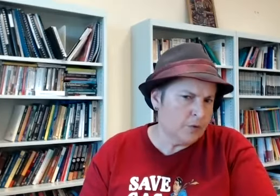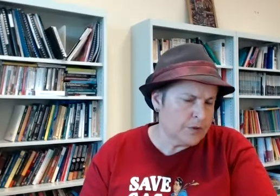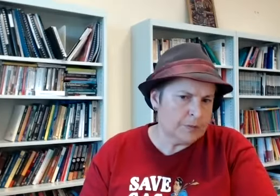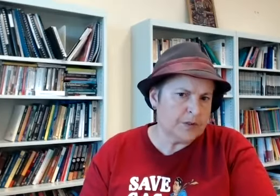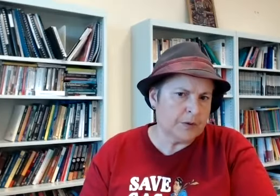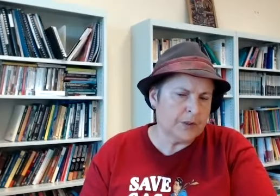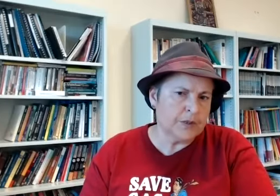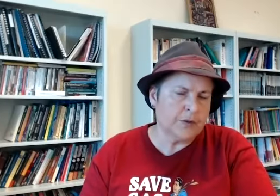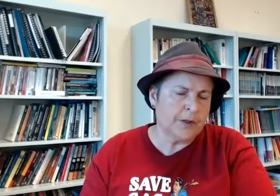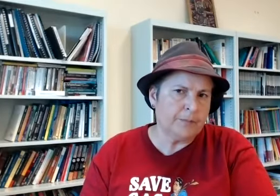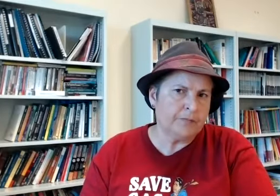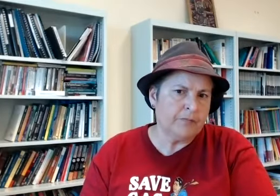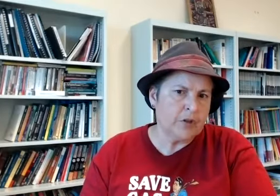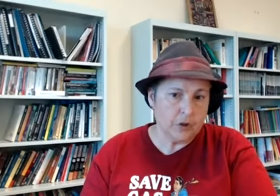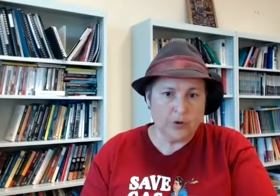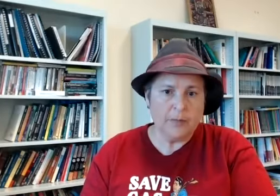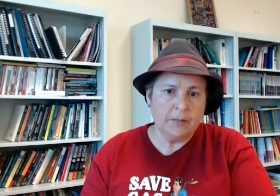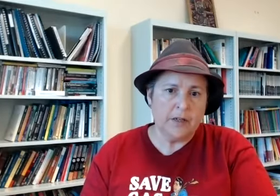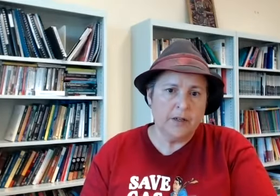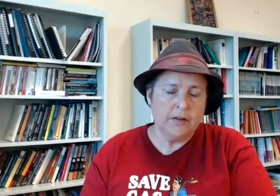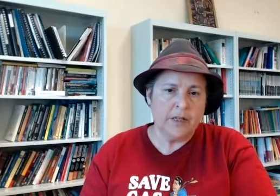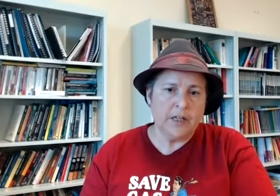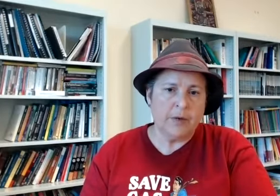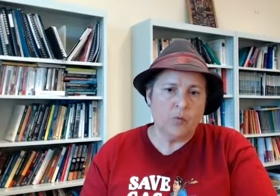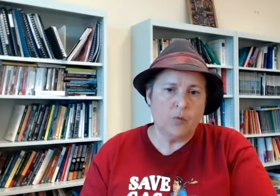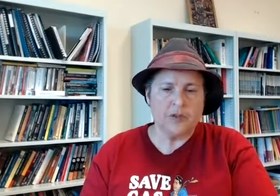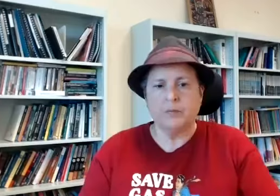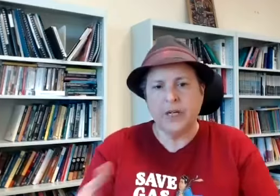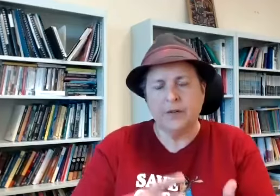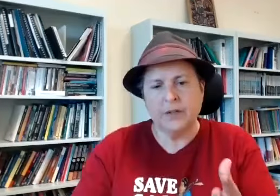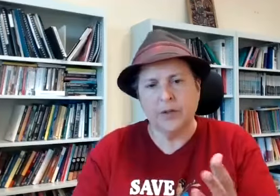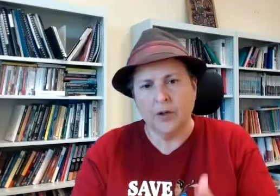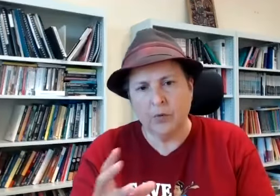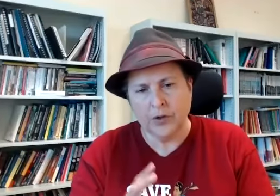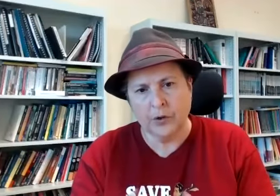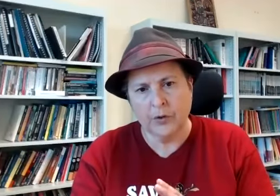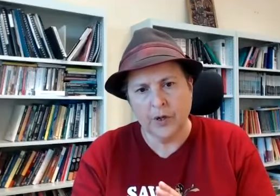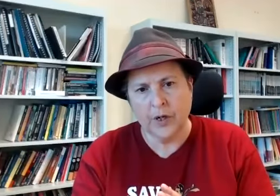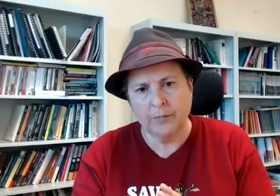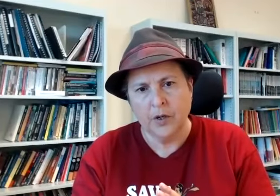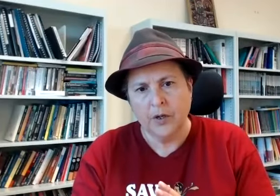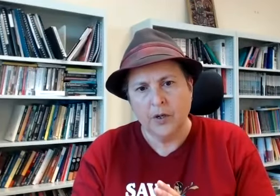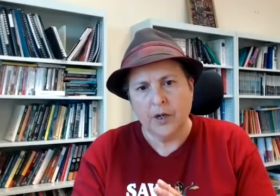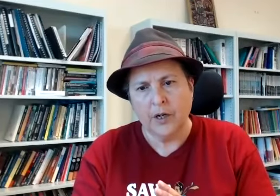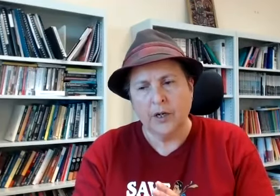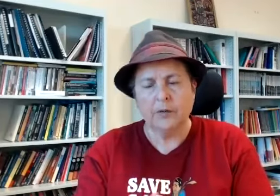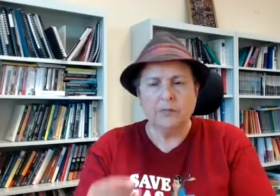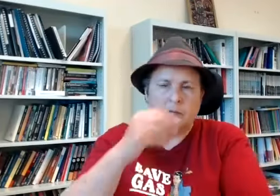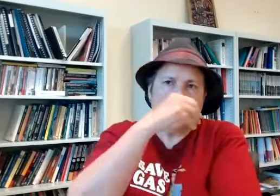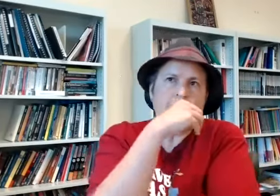responsibility to um to look at maybe thinking about well what's the meaning of something that i want to do um uh given